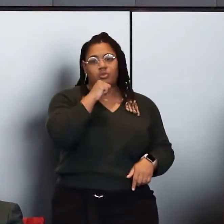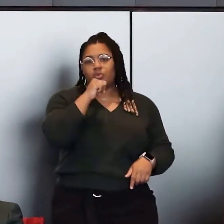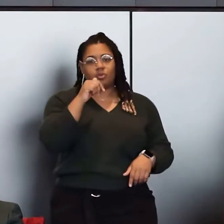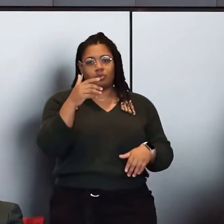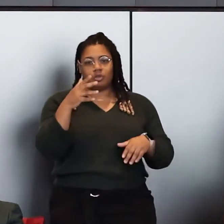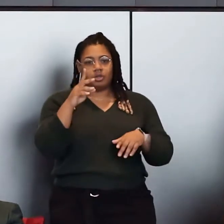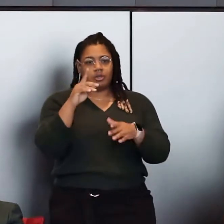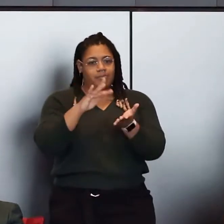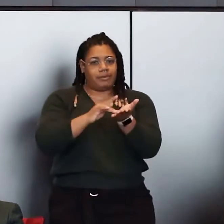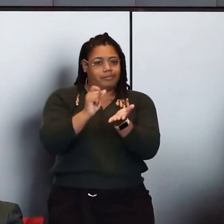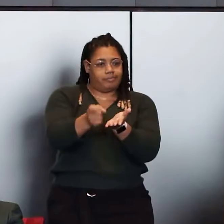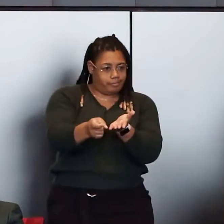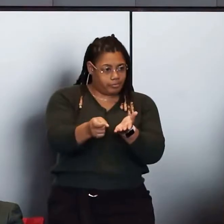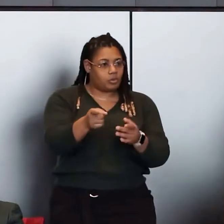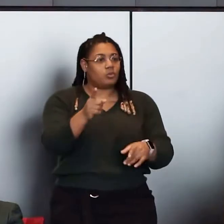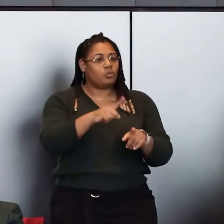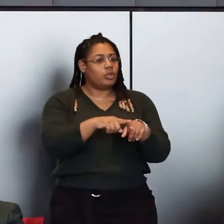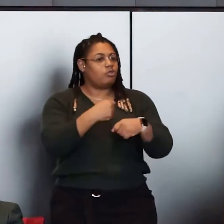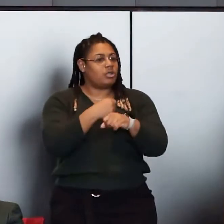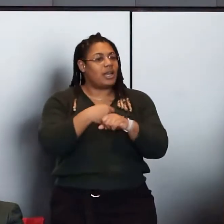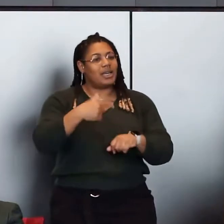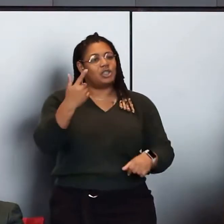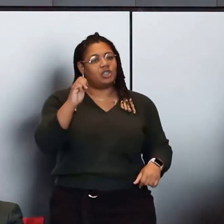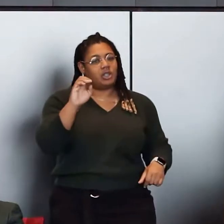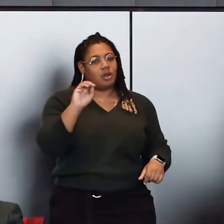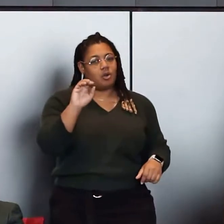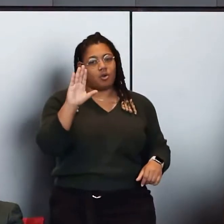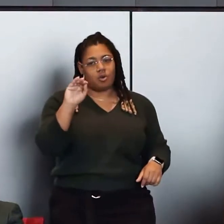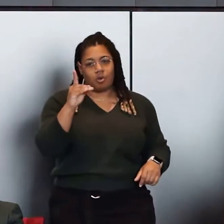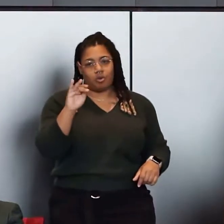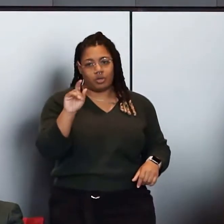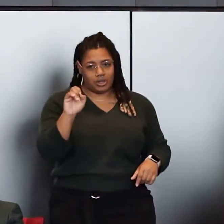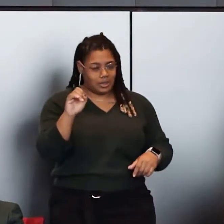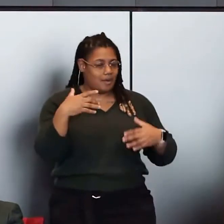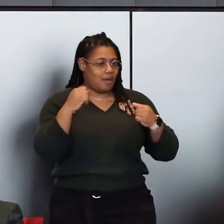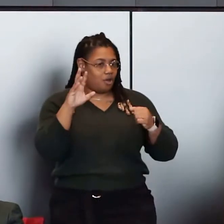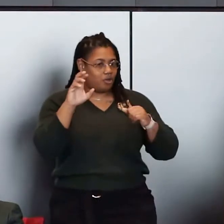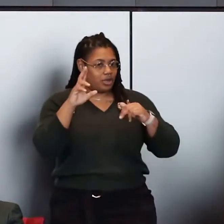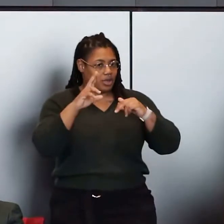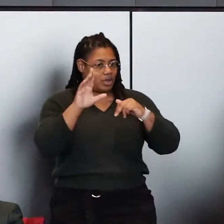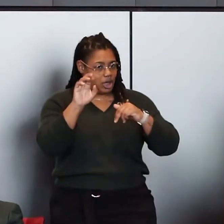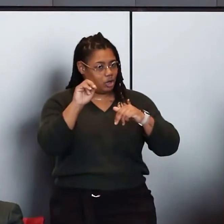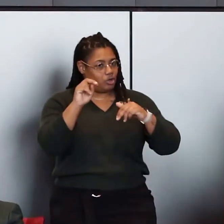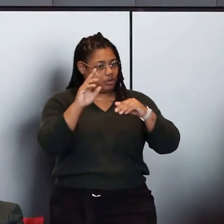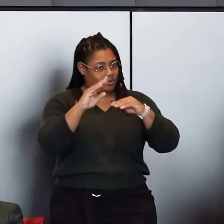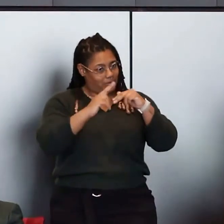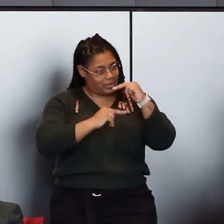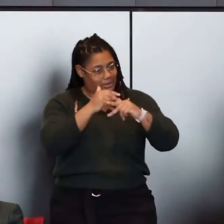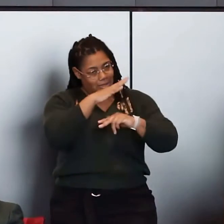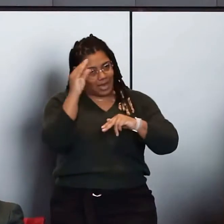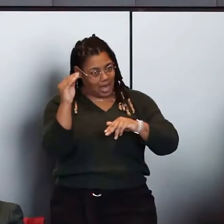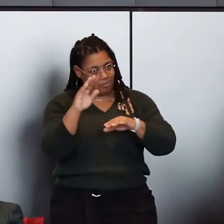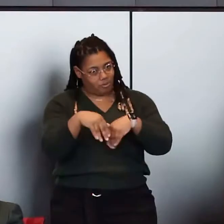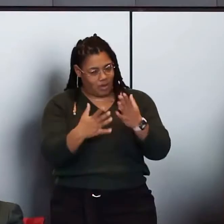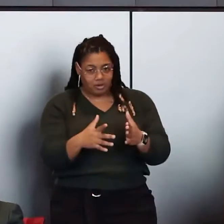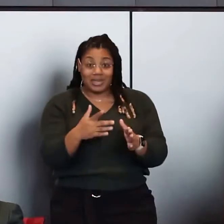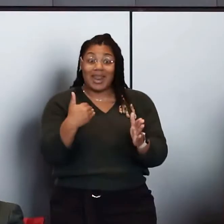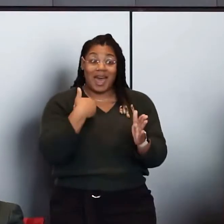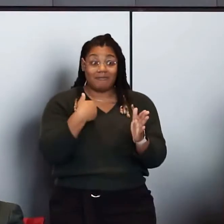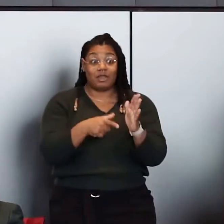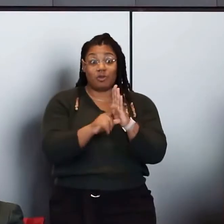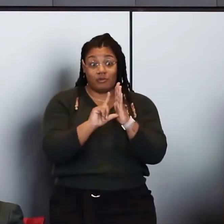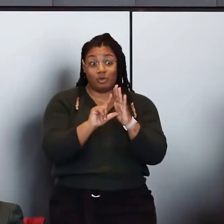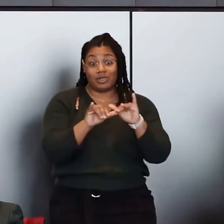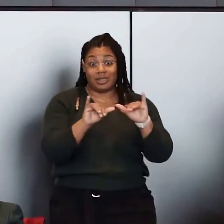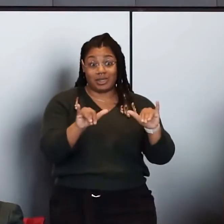we've created a geocoded directory of health care services, facilities, and providers that are actually also has a review system